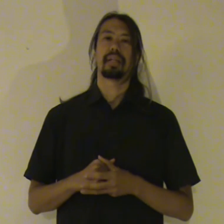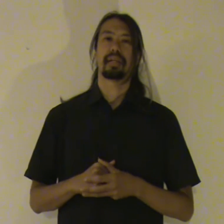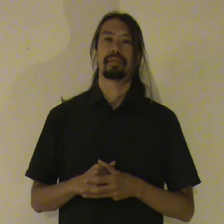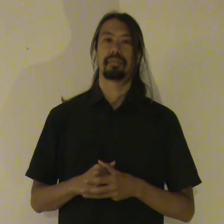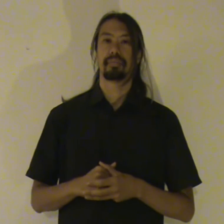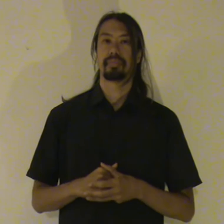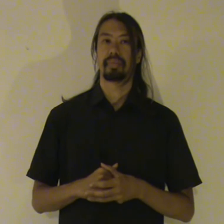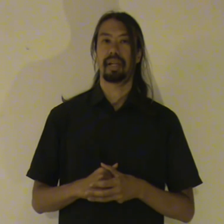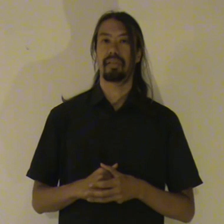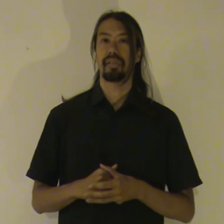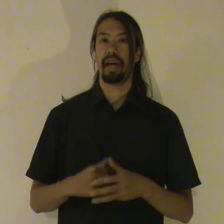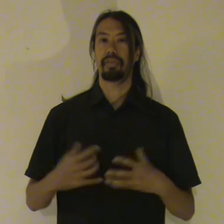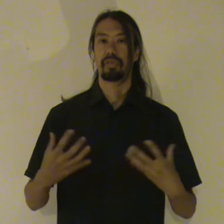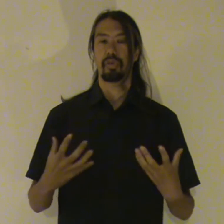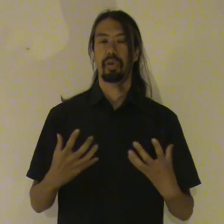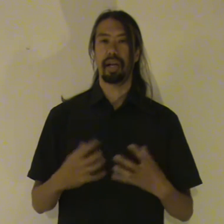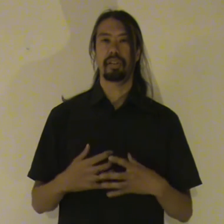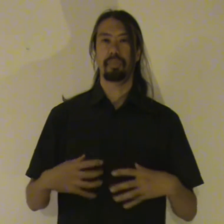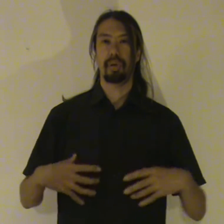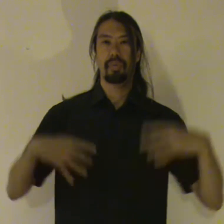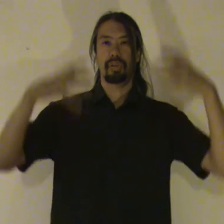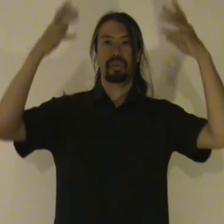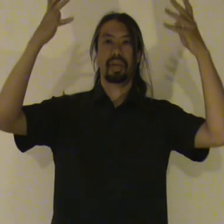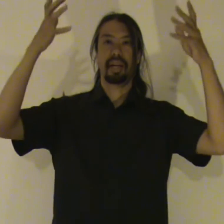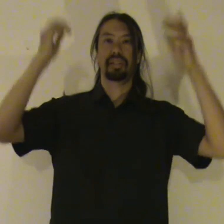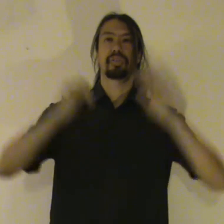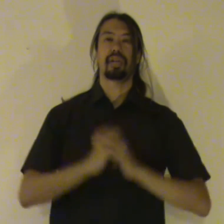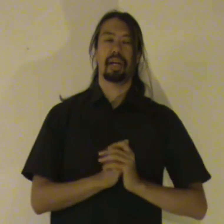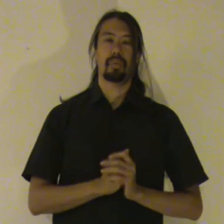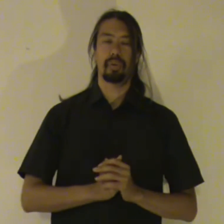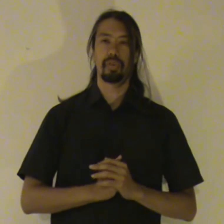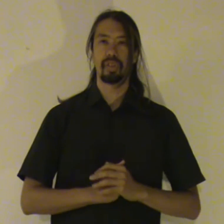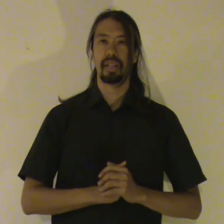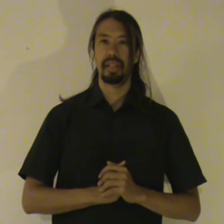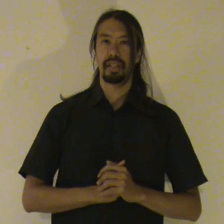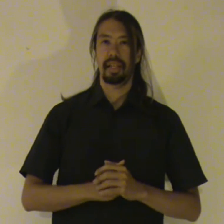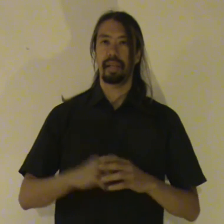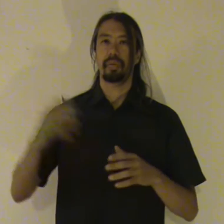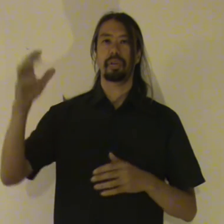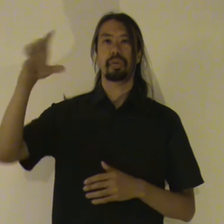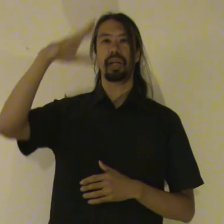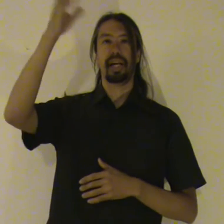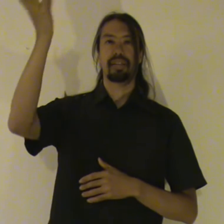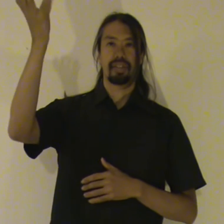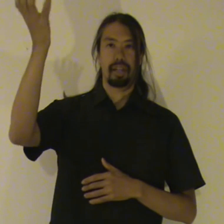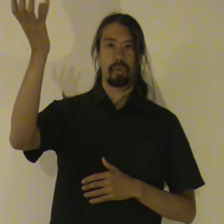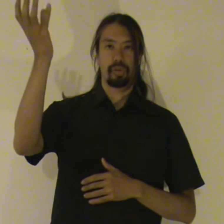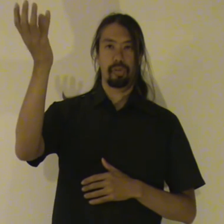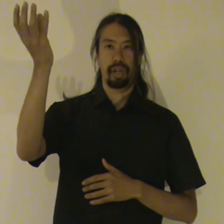Then they have a strong energy body. With a good connection to the higher world. Then they will create their worst fear.